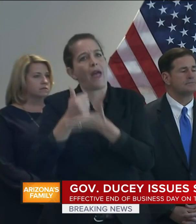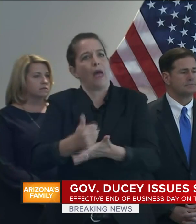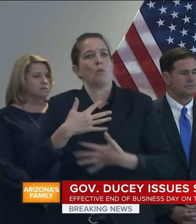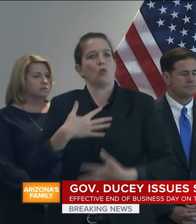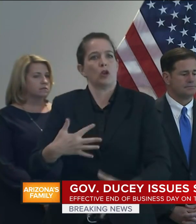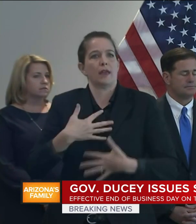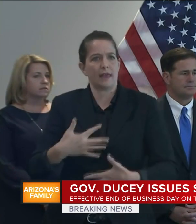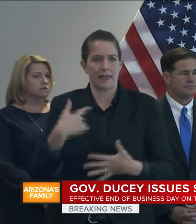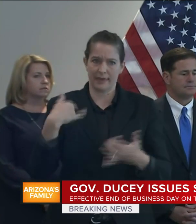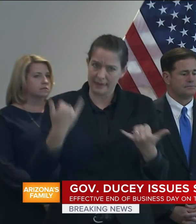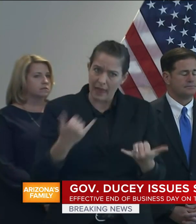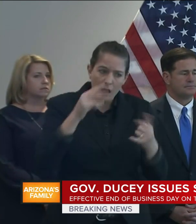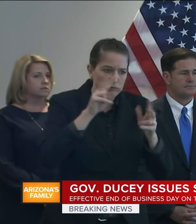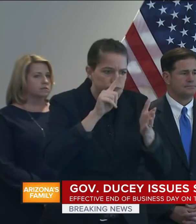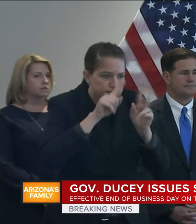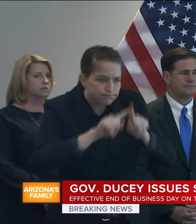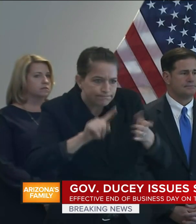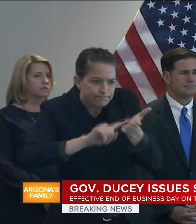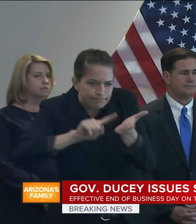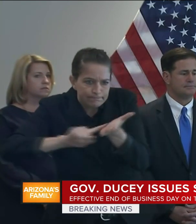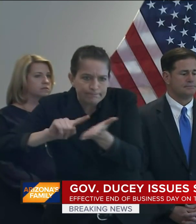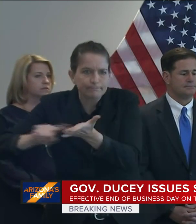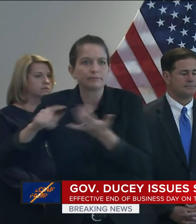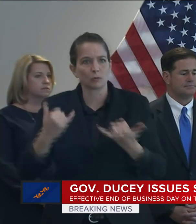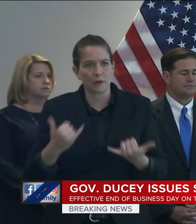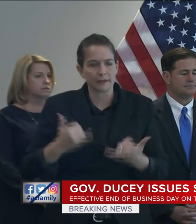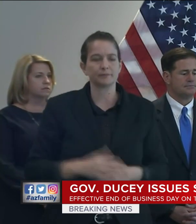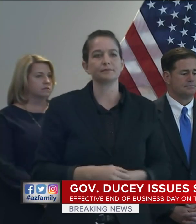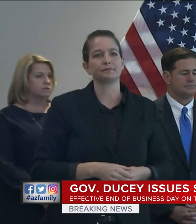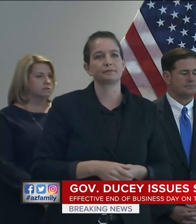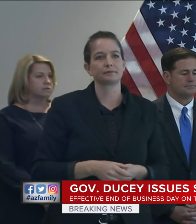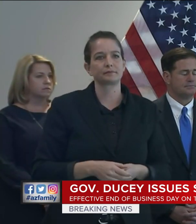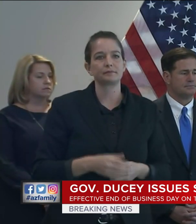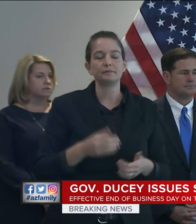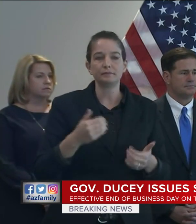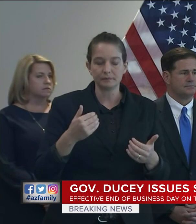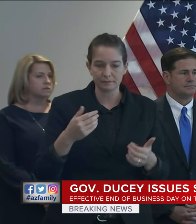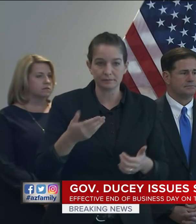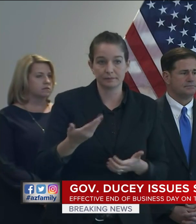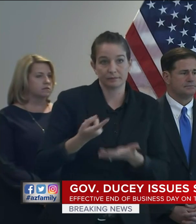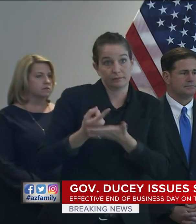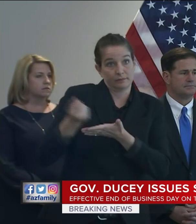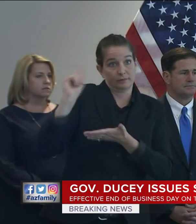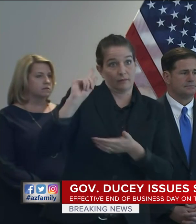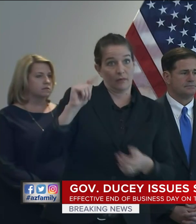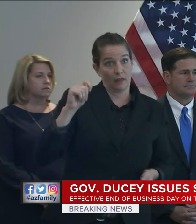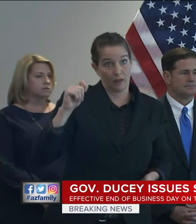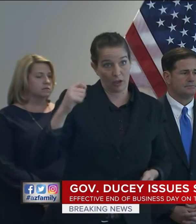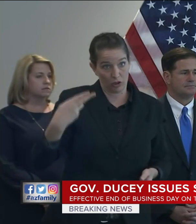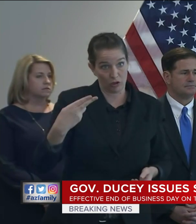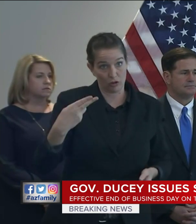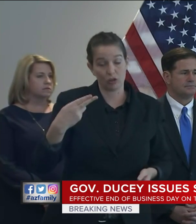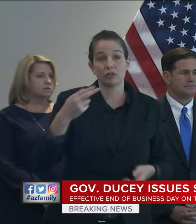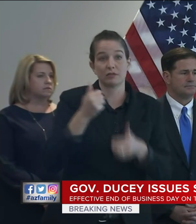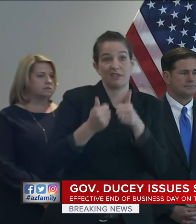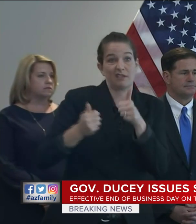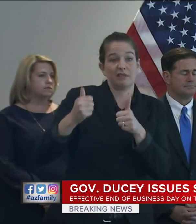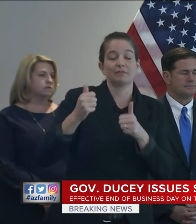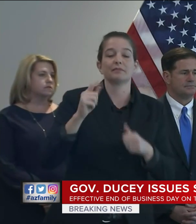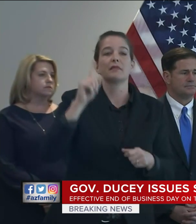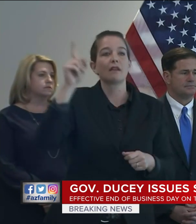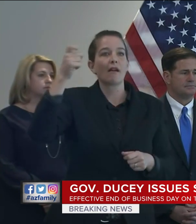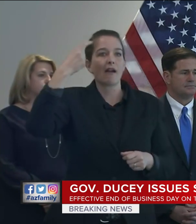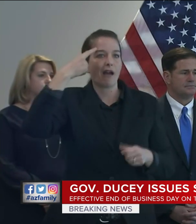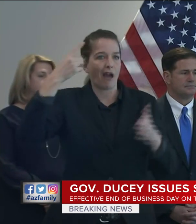Arizona and 1,530 ICU license beds. Last Thursday, Governor Ducey issued an executive order requiring